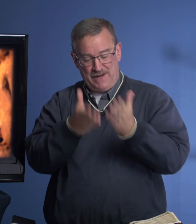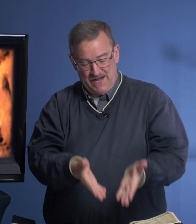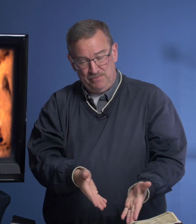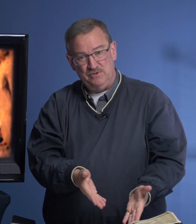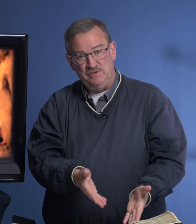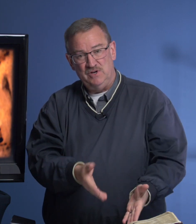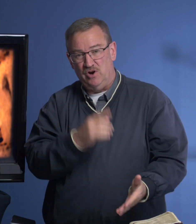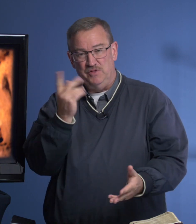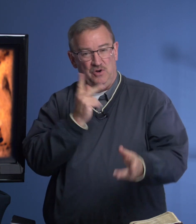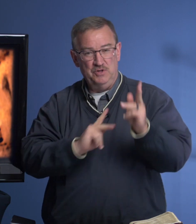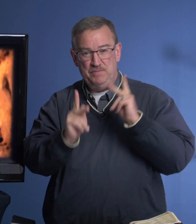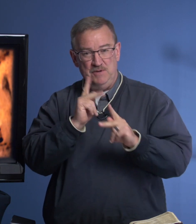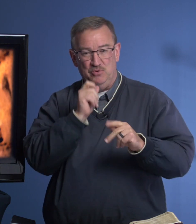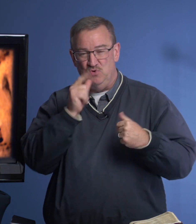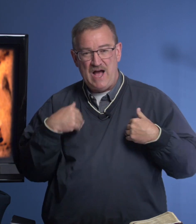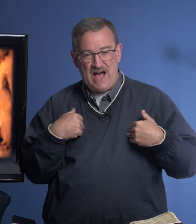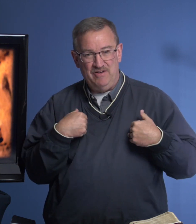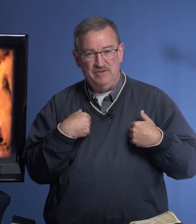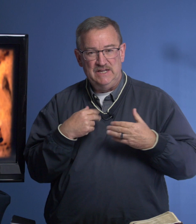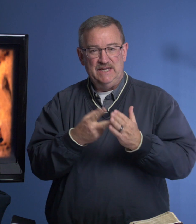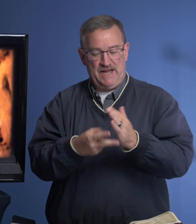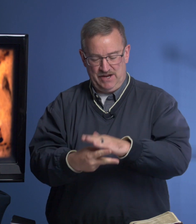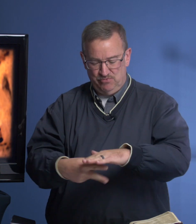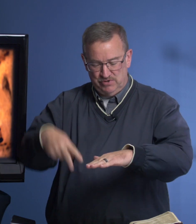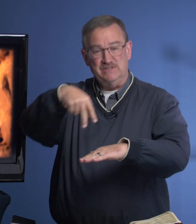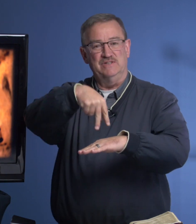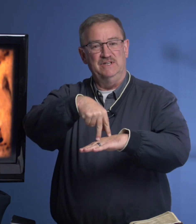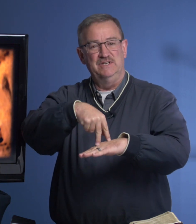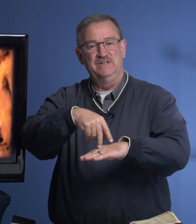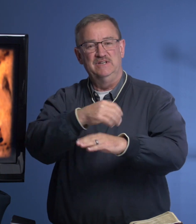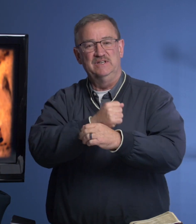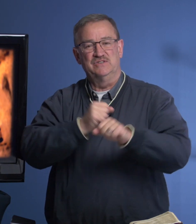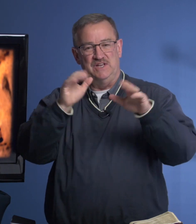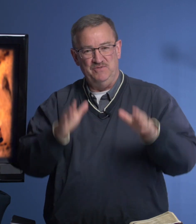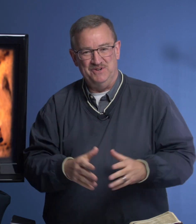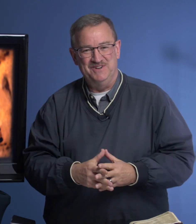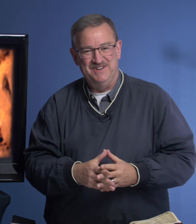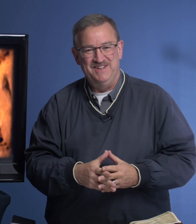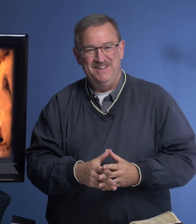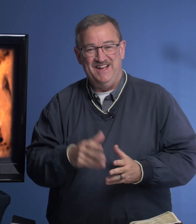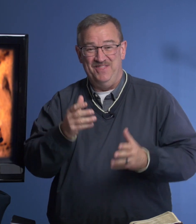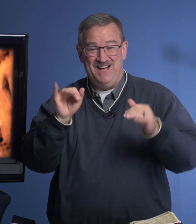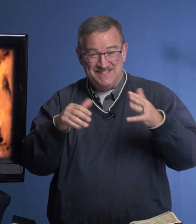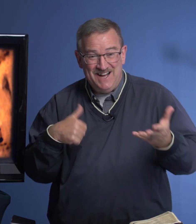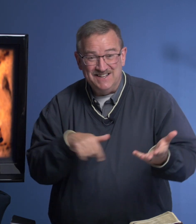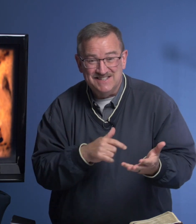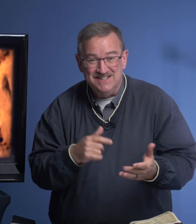Bible are the only people who have a risen Savior? And that's us. And